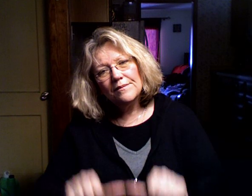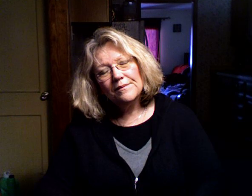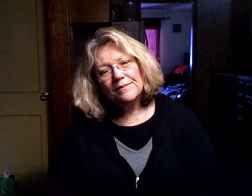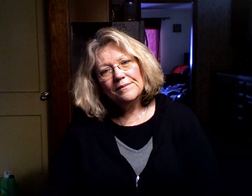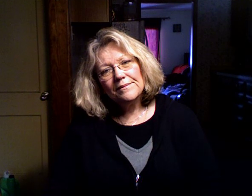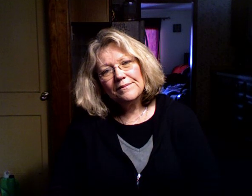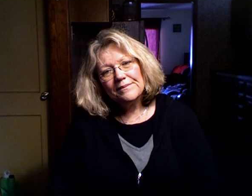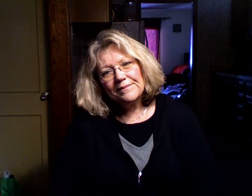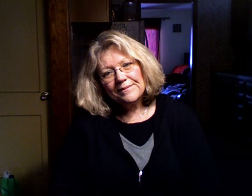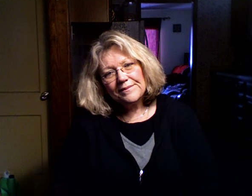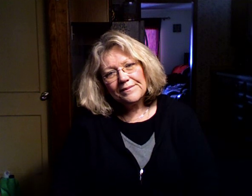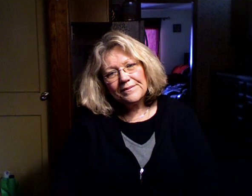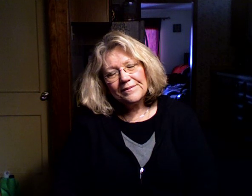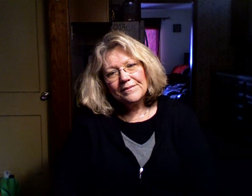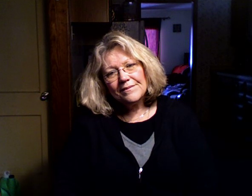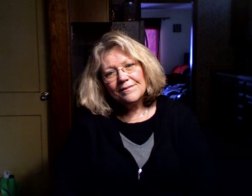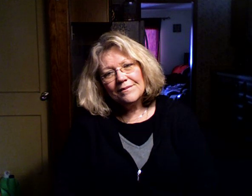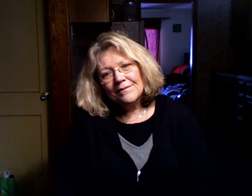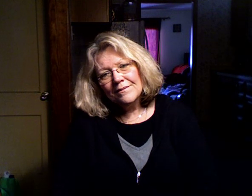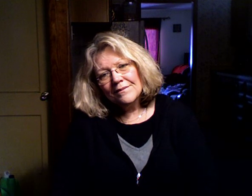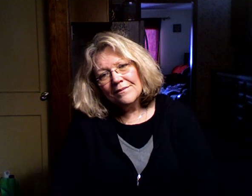My heart